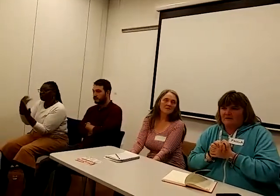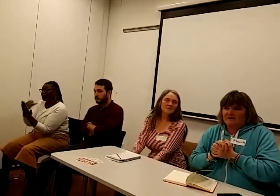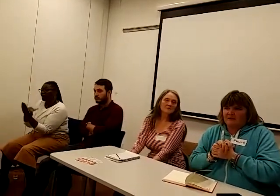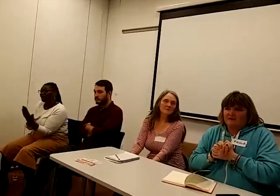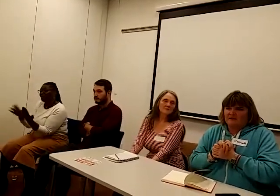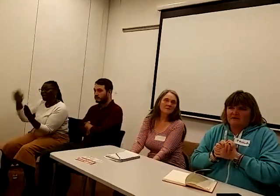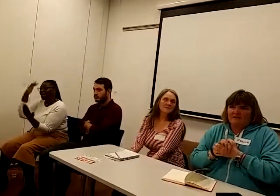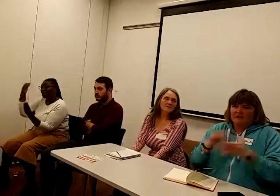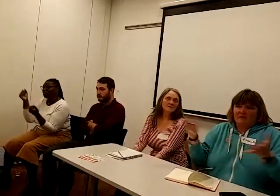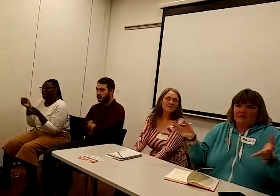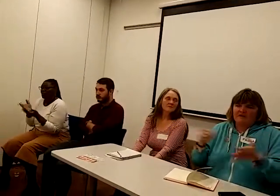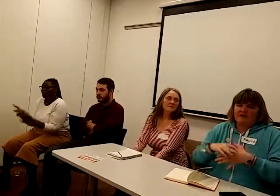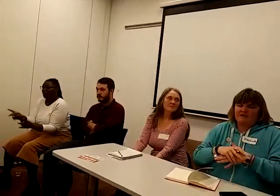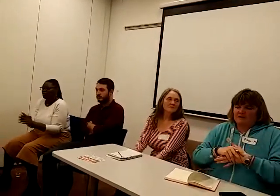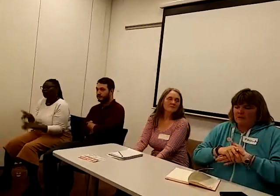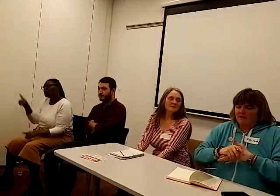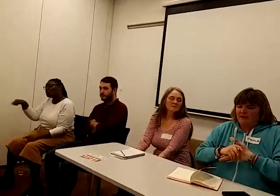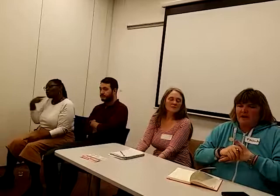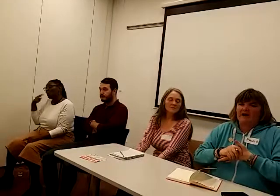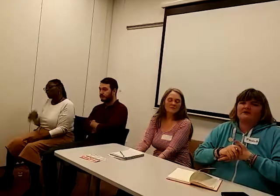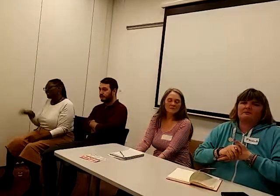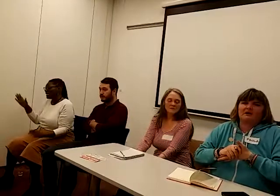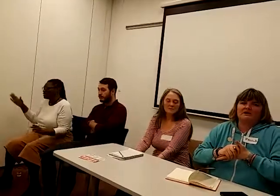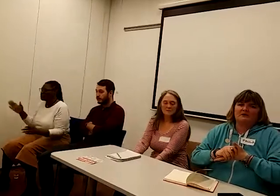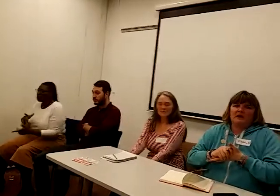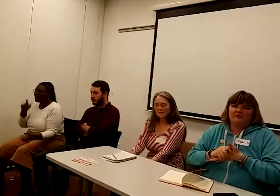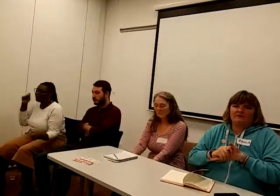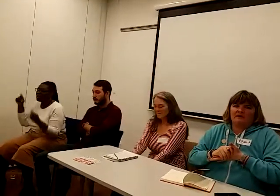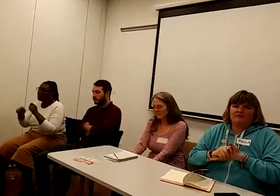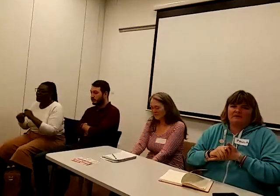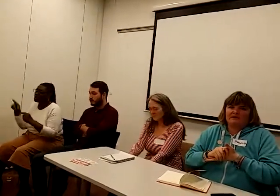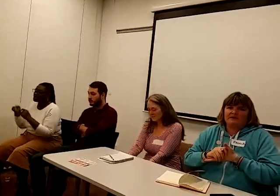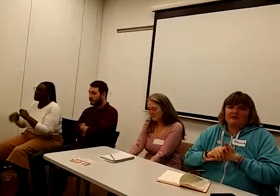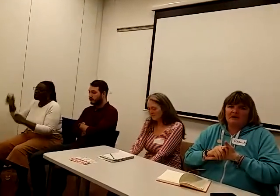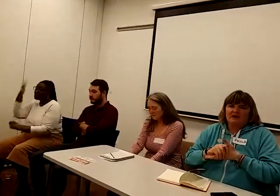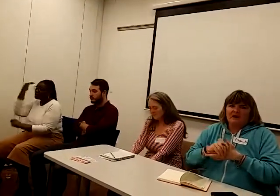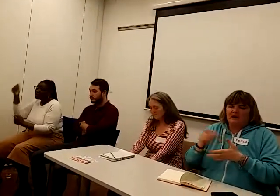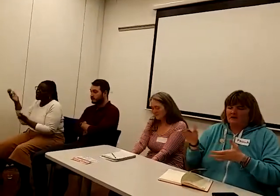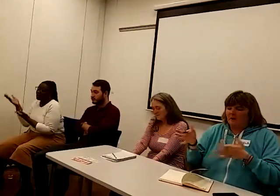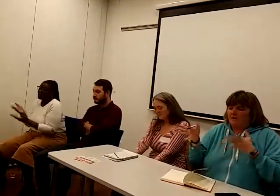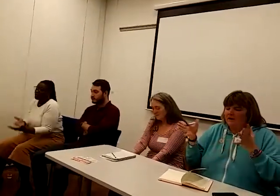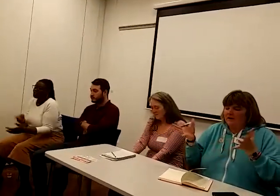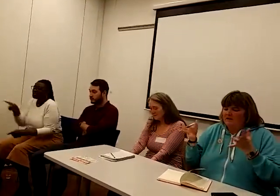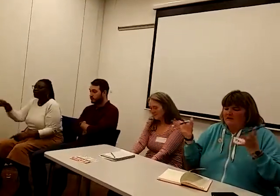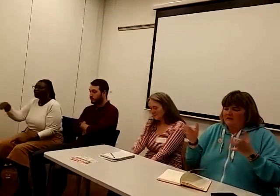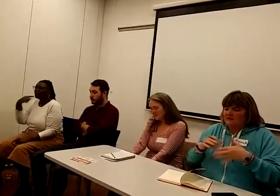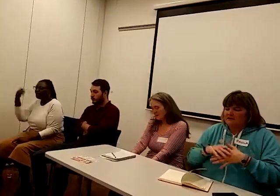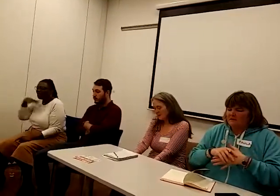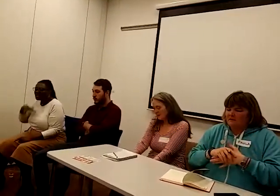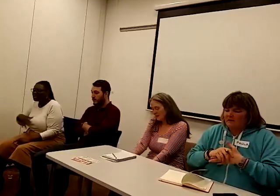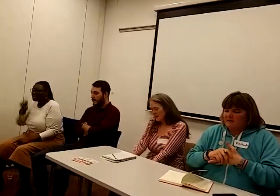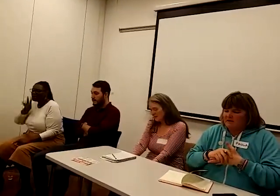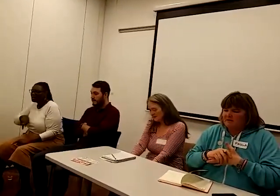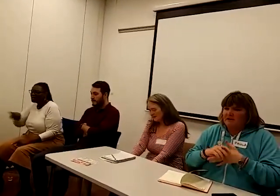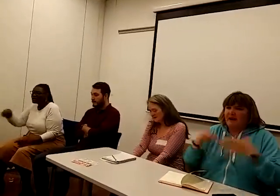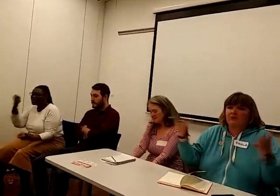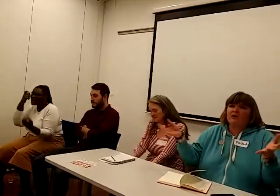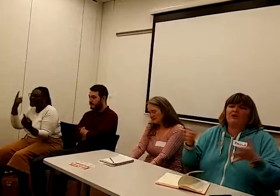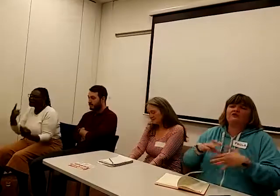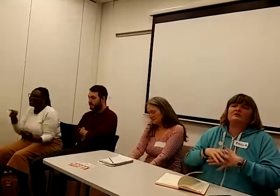health services. We've seen sweeping cuts to mental health services, and we need to look at some ideas around that, and we're